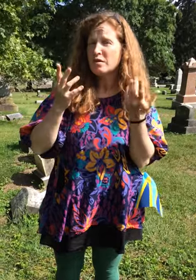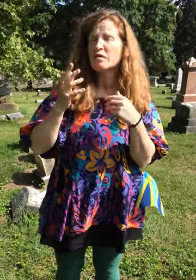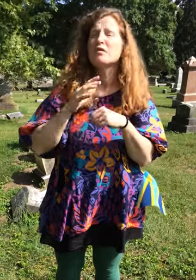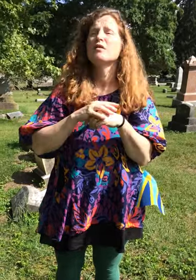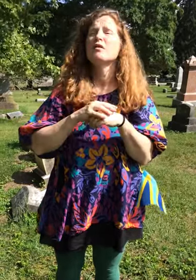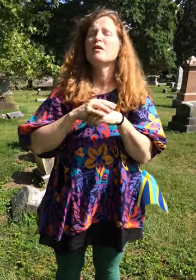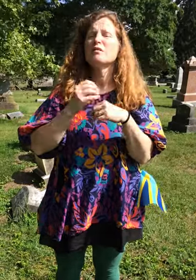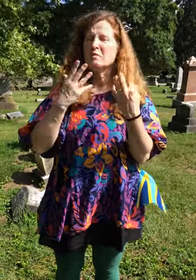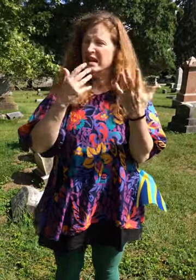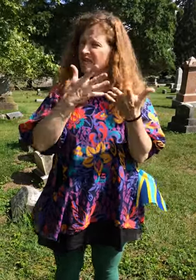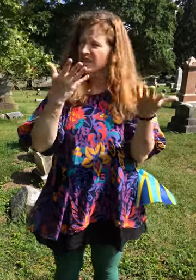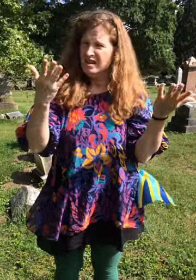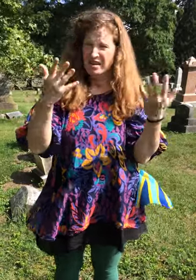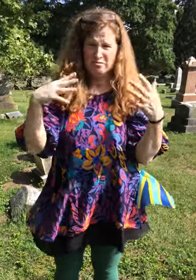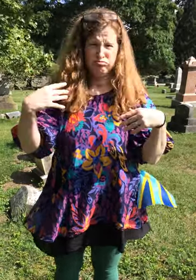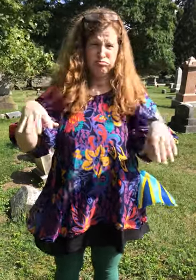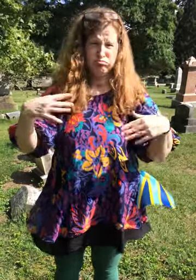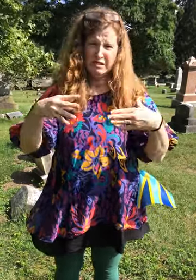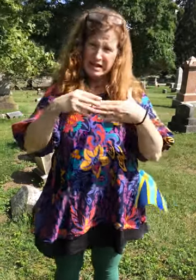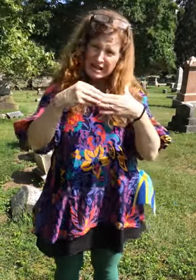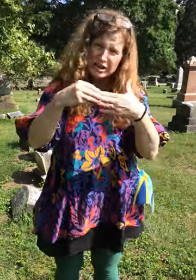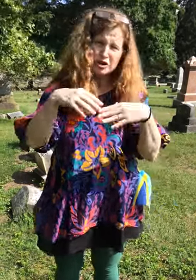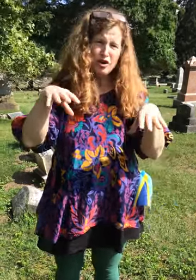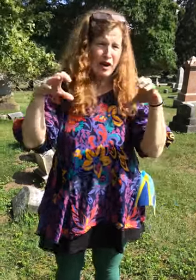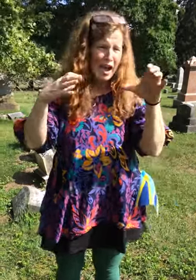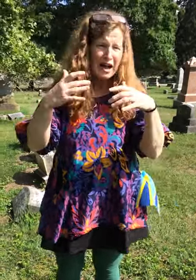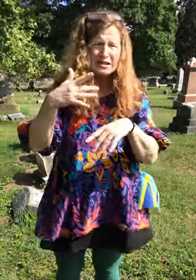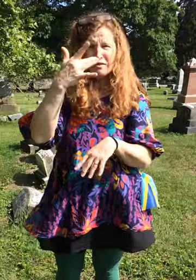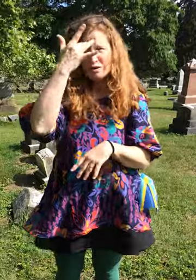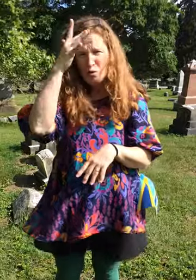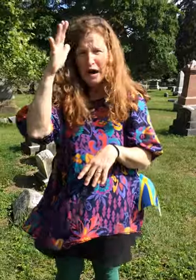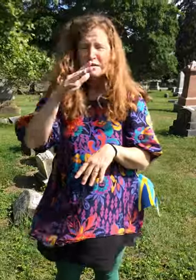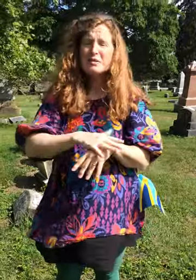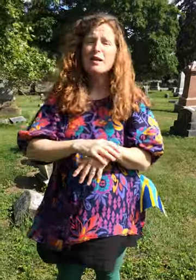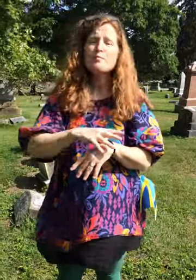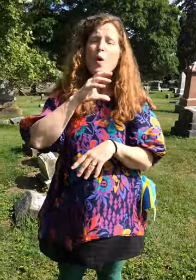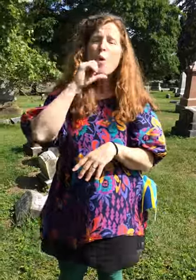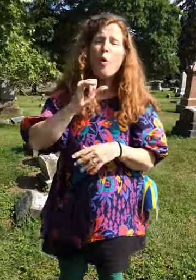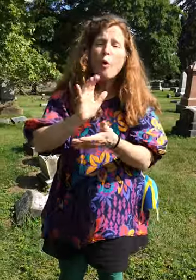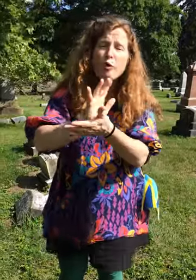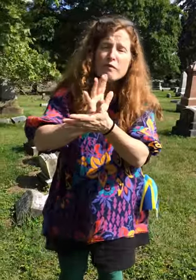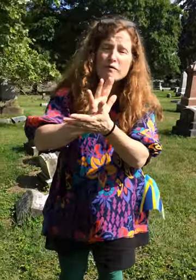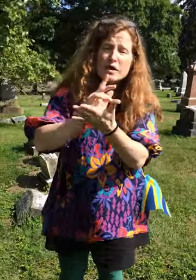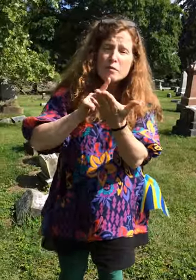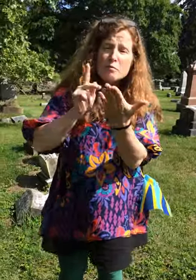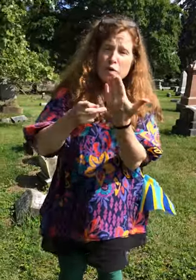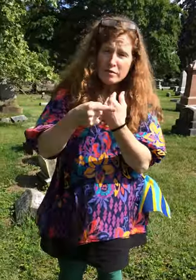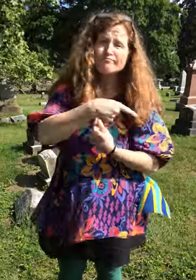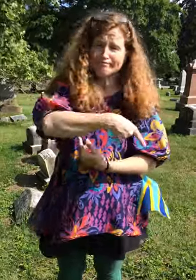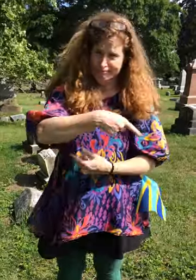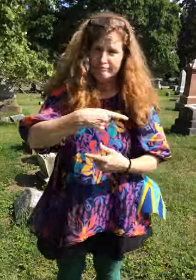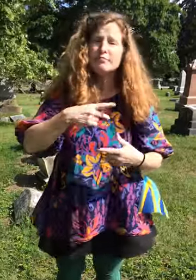Good deal. All right, guys. I'm going to email that schedule. That's fine. We need to leave and see what we want to do.